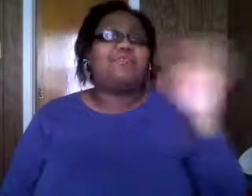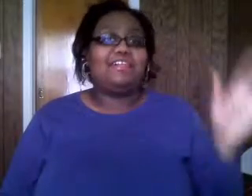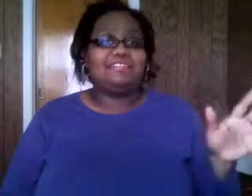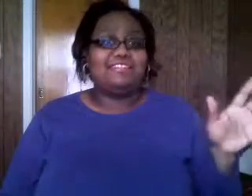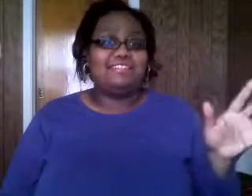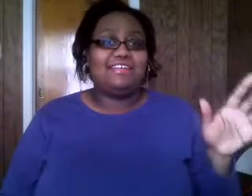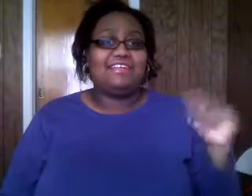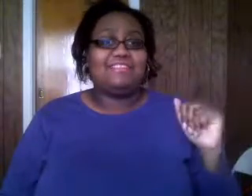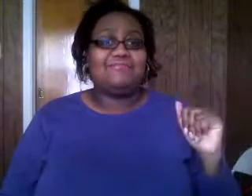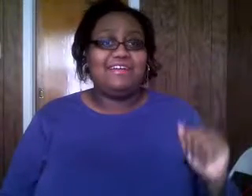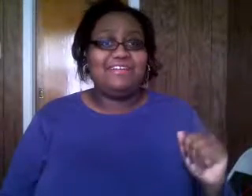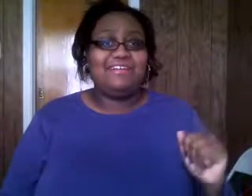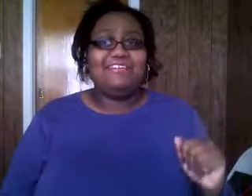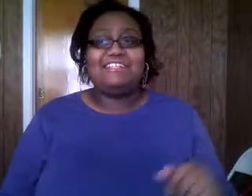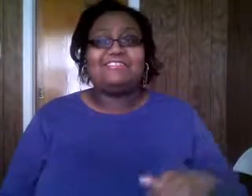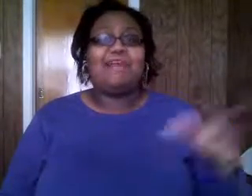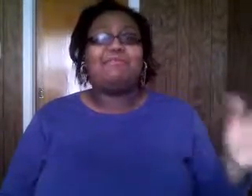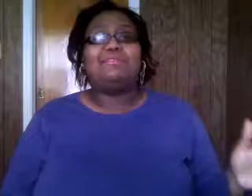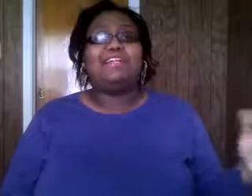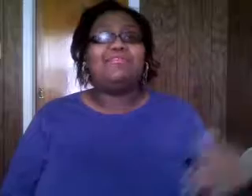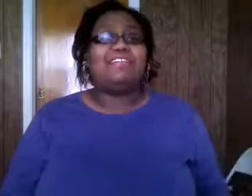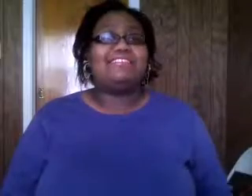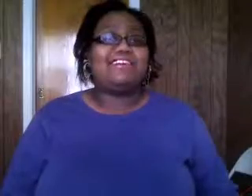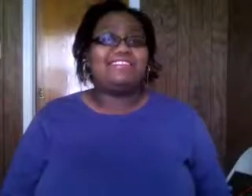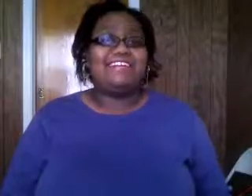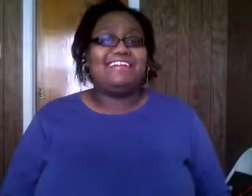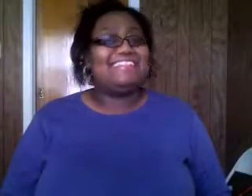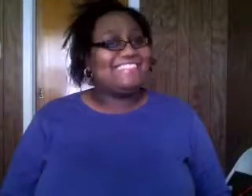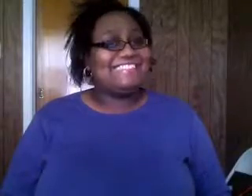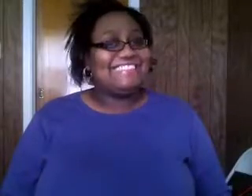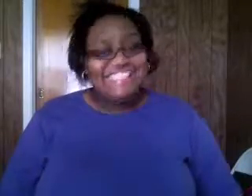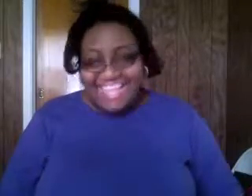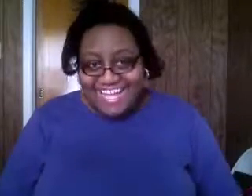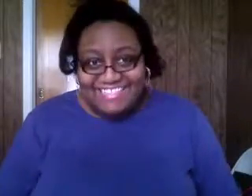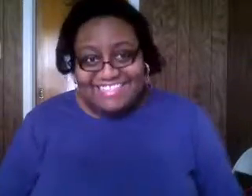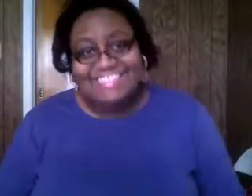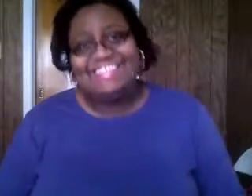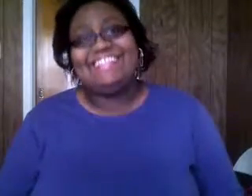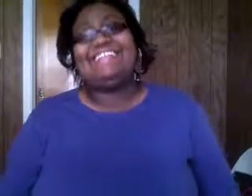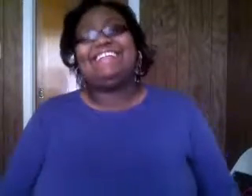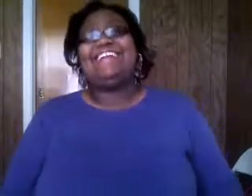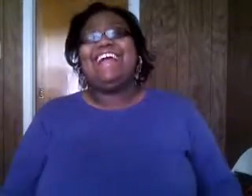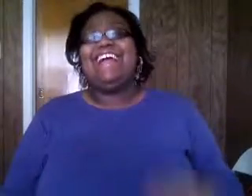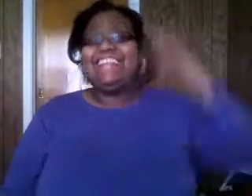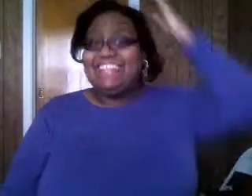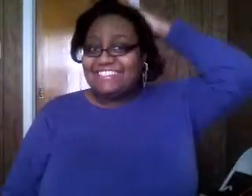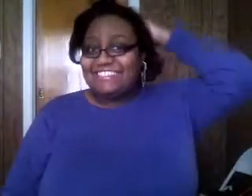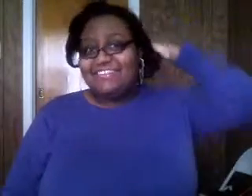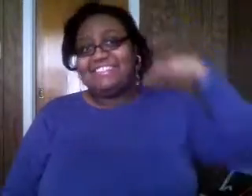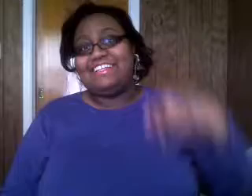valentine's day as well so happy belated valentine's day yeah yes love is in the